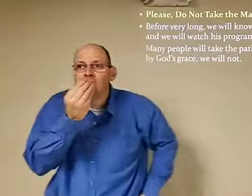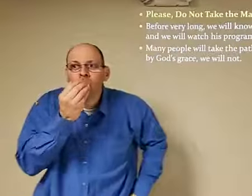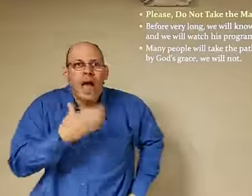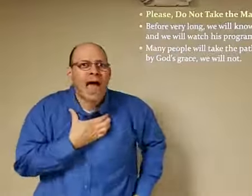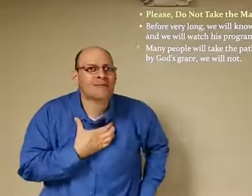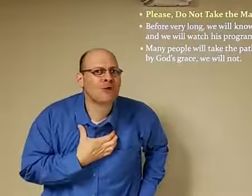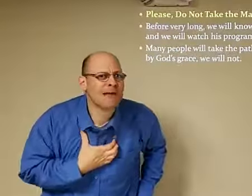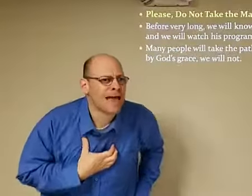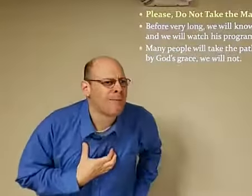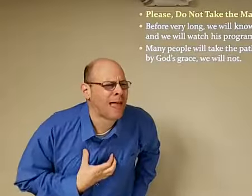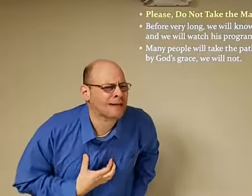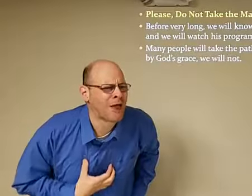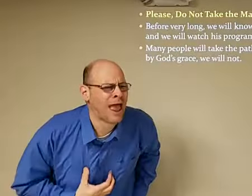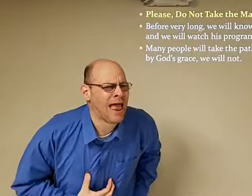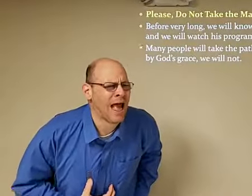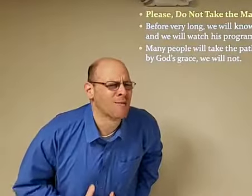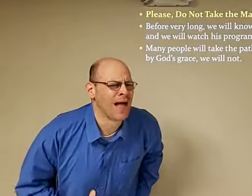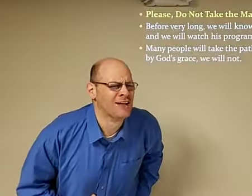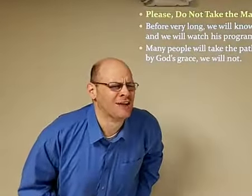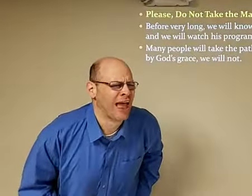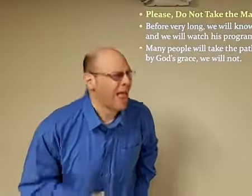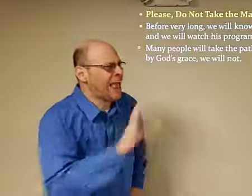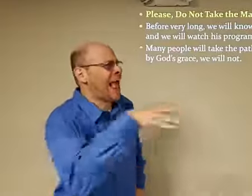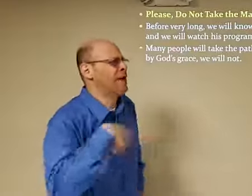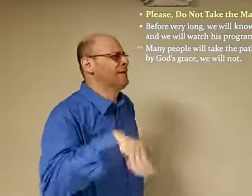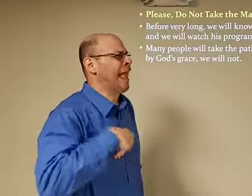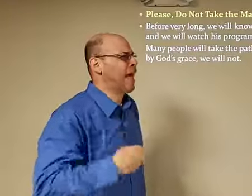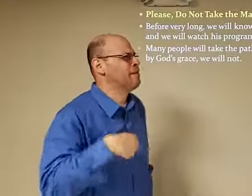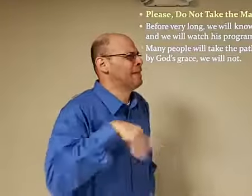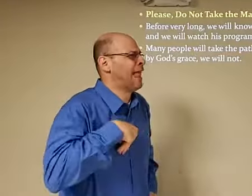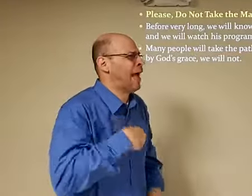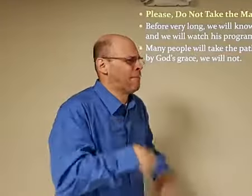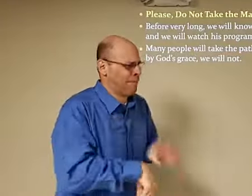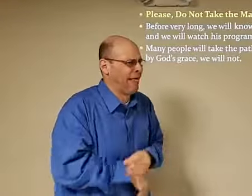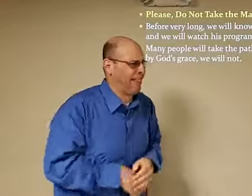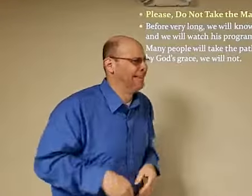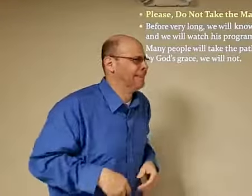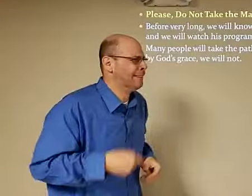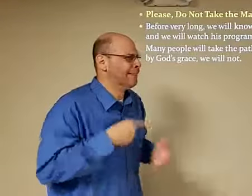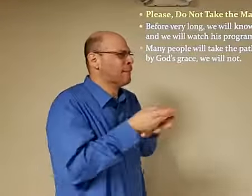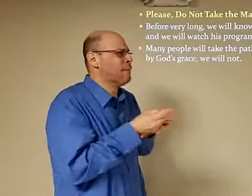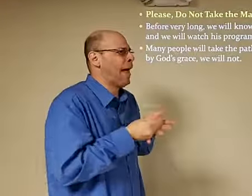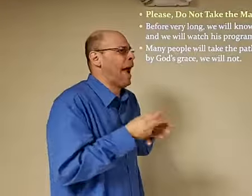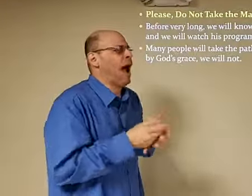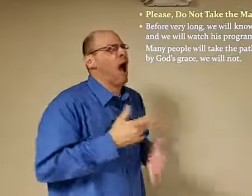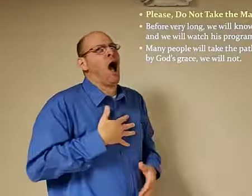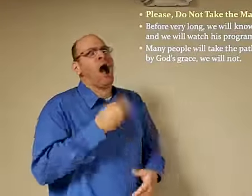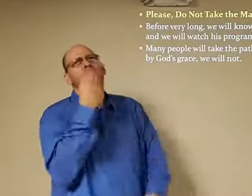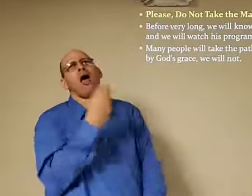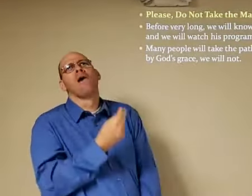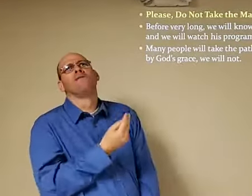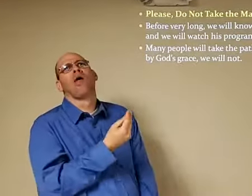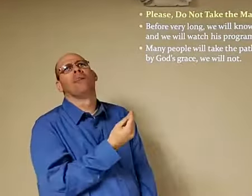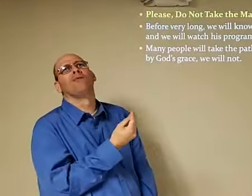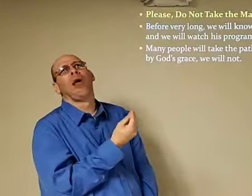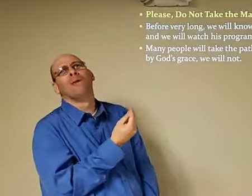resistance why let's give you an example I'm hungry I'm starving I can't go anywhere I can't buy food